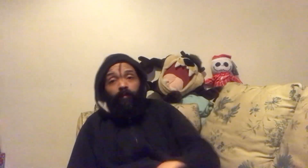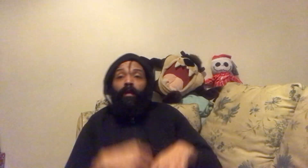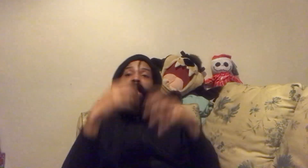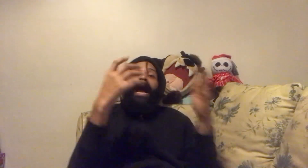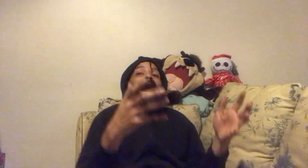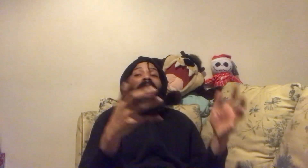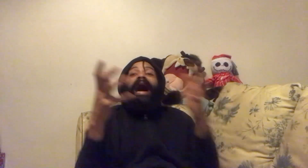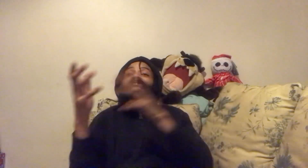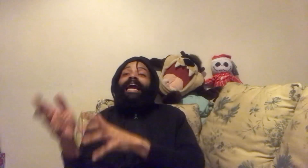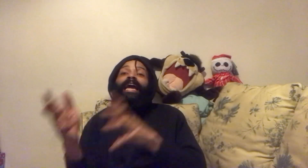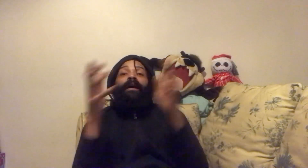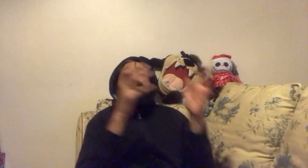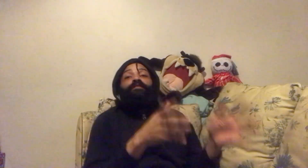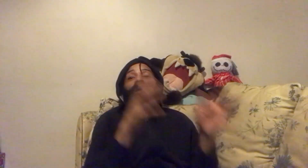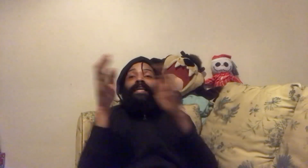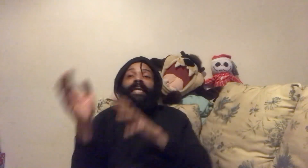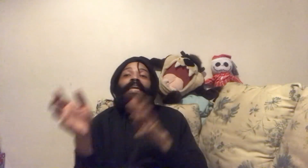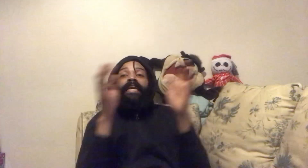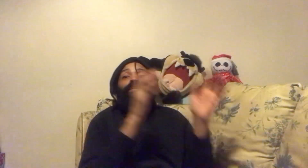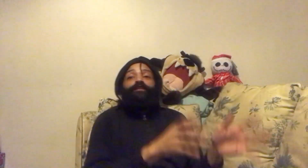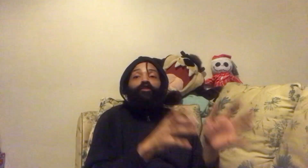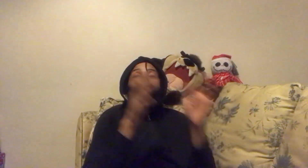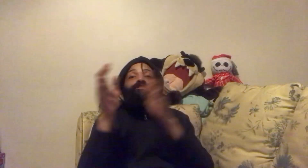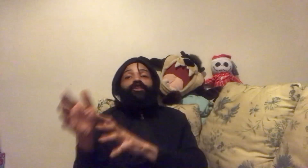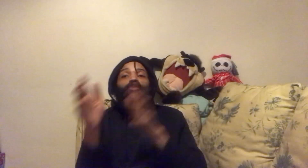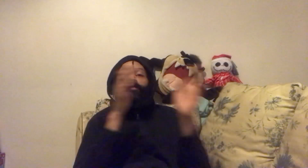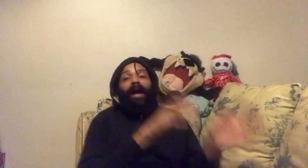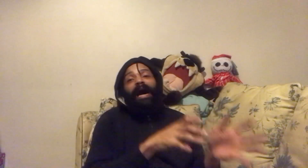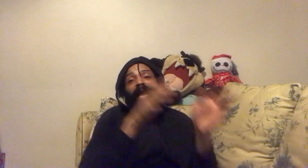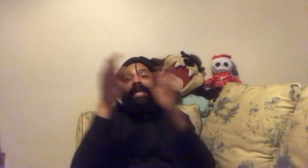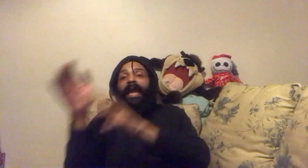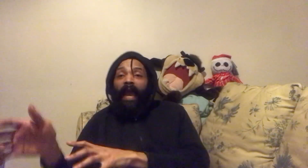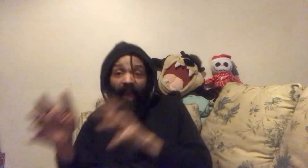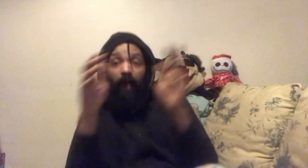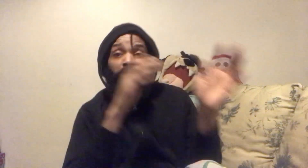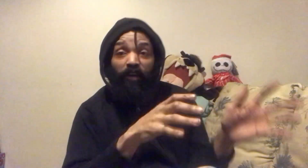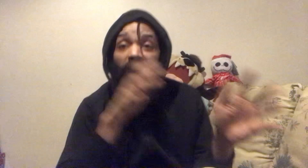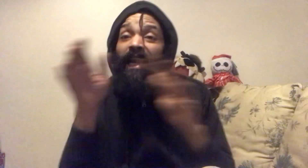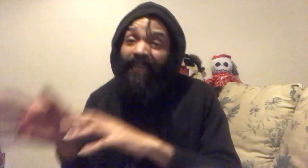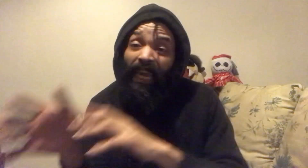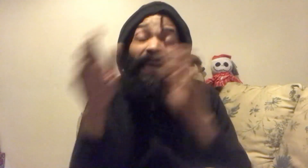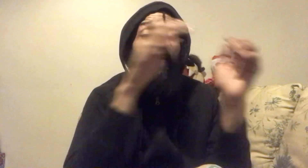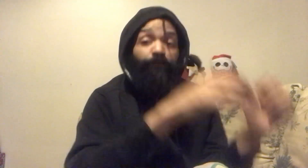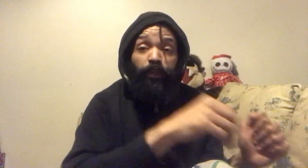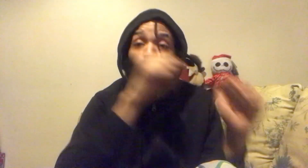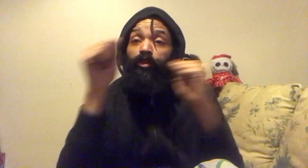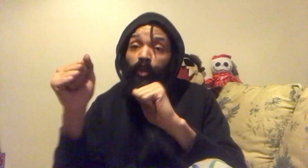I am the king of YouTube I am the king of YouTube